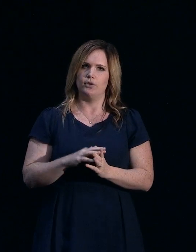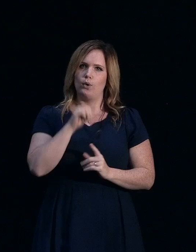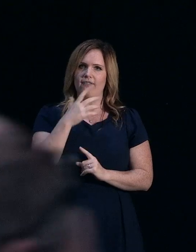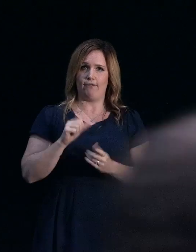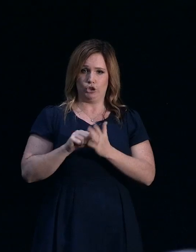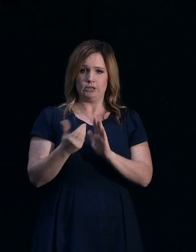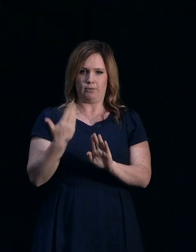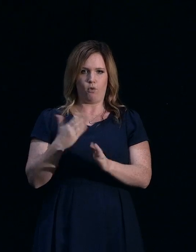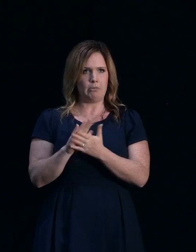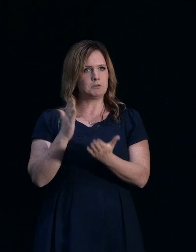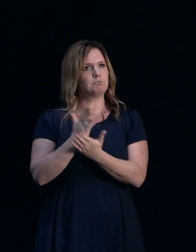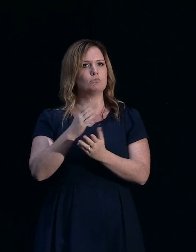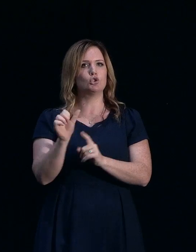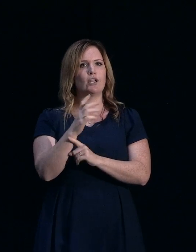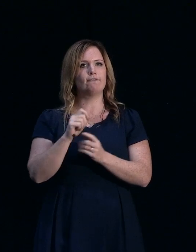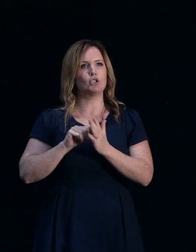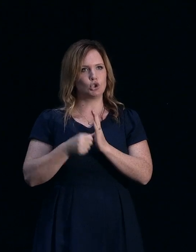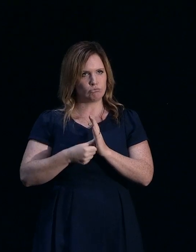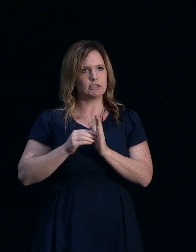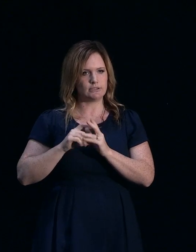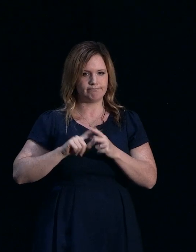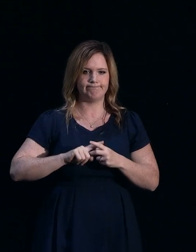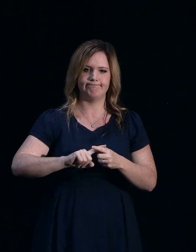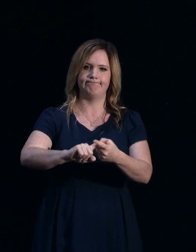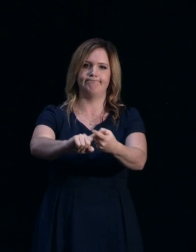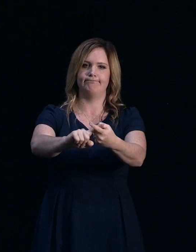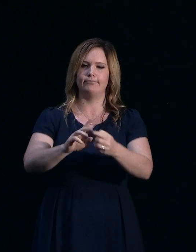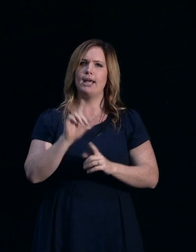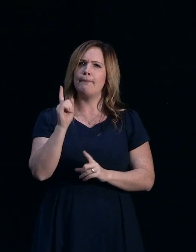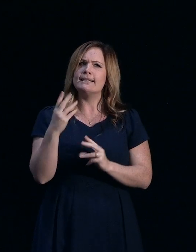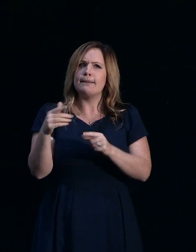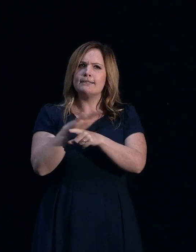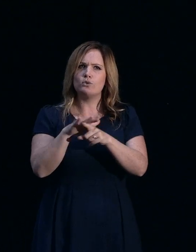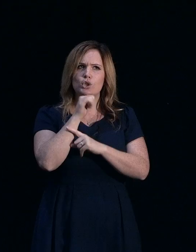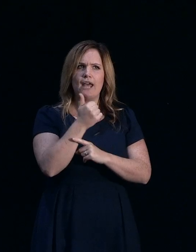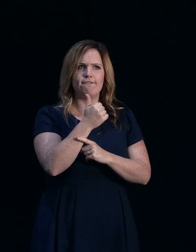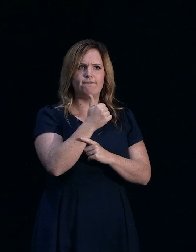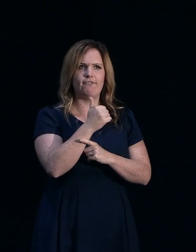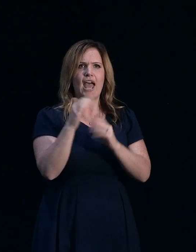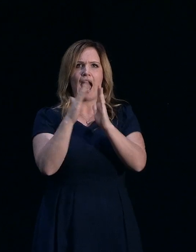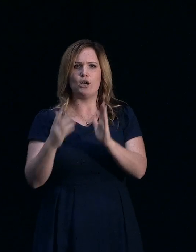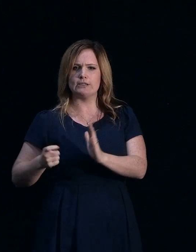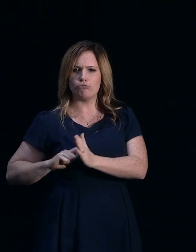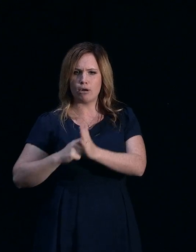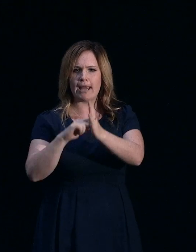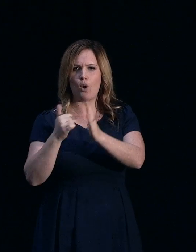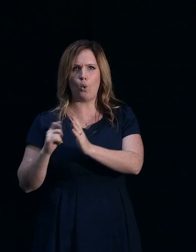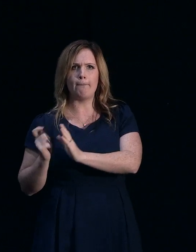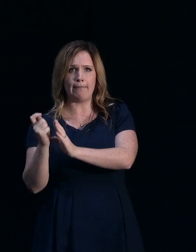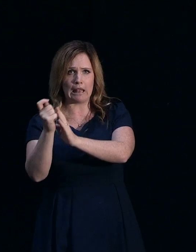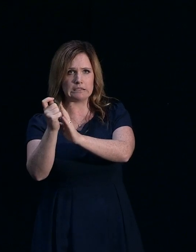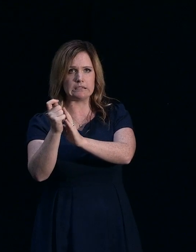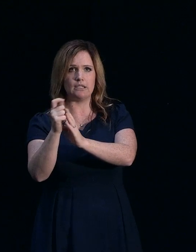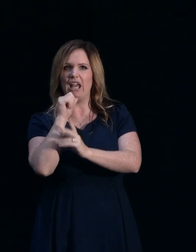going forward. There are some sort of scenarios where if you cash out, and I know I'm speaking on Tower's behalf,